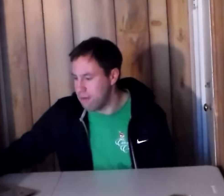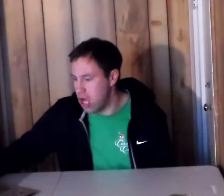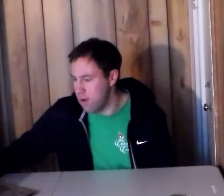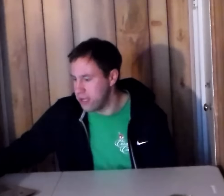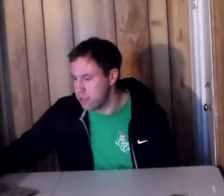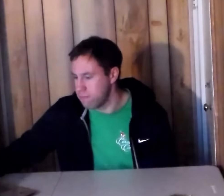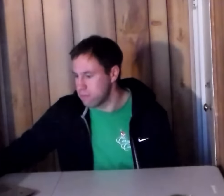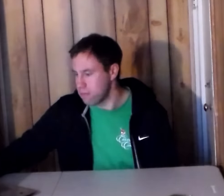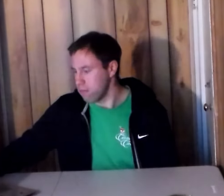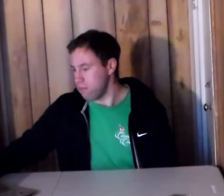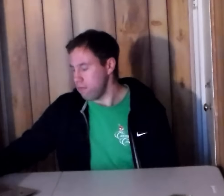Kevin Owens.